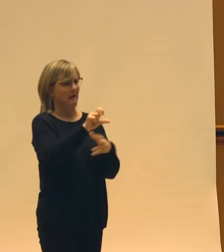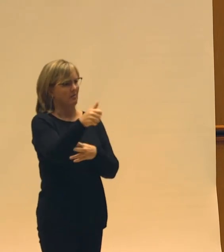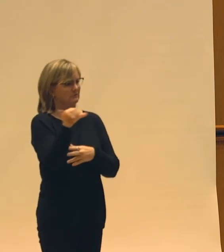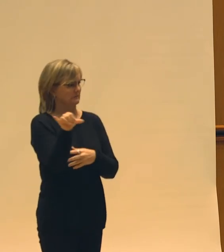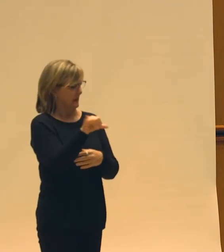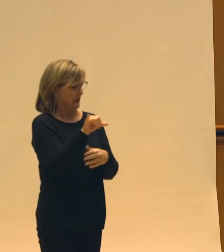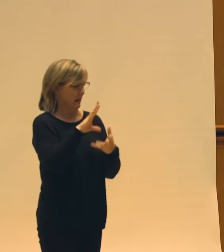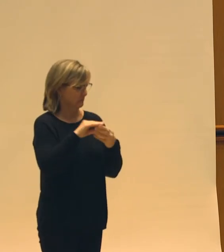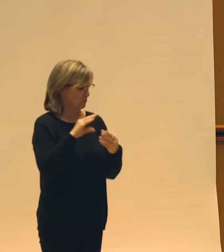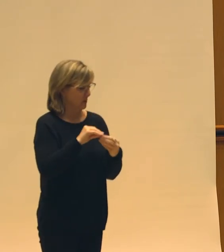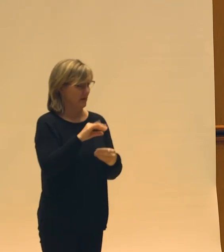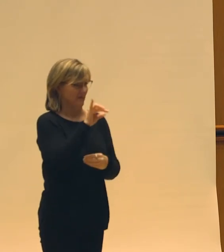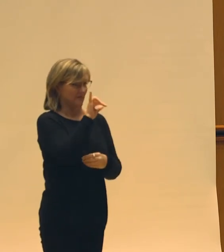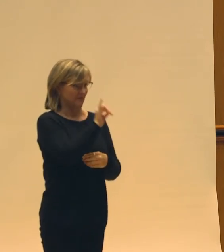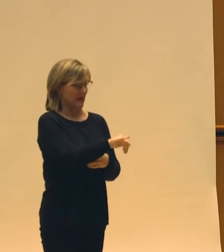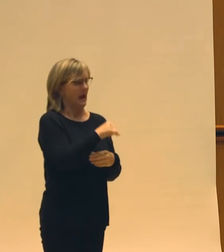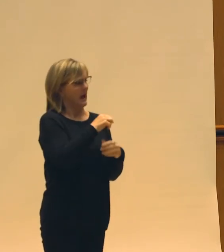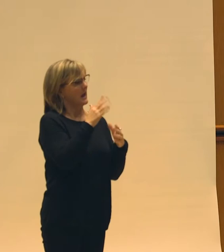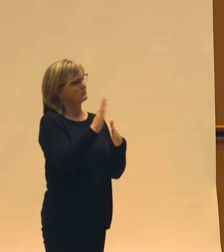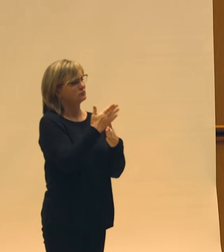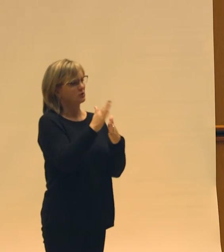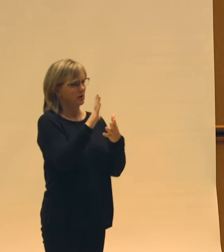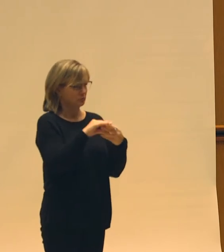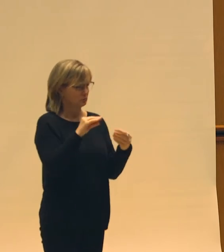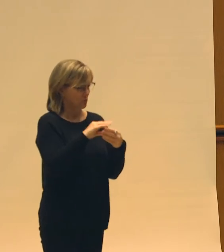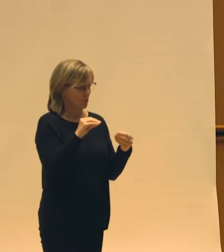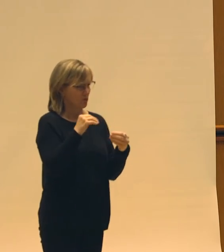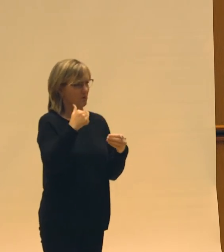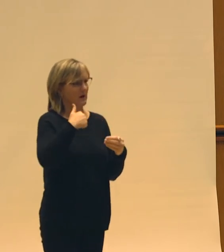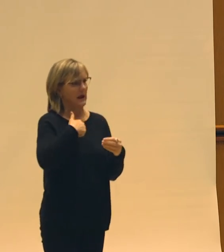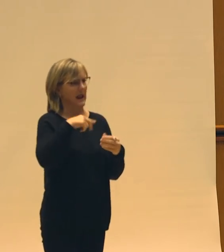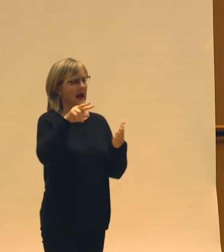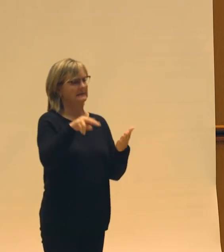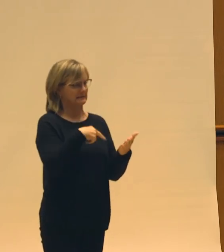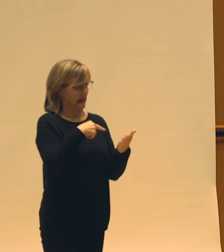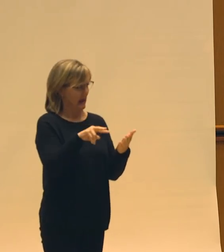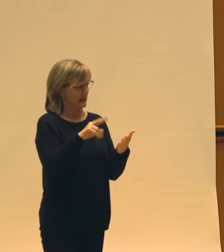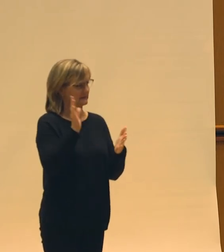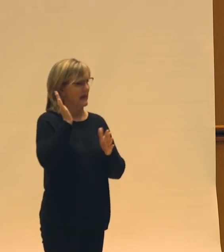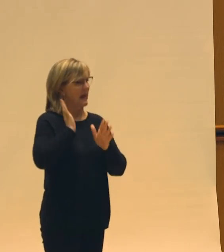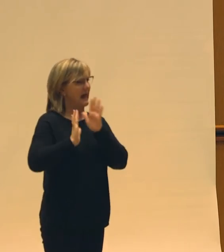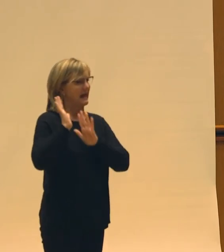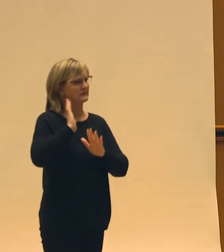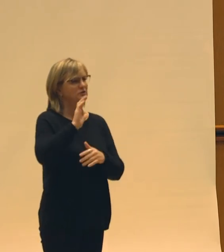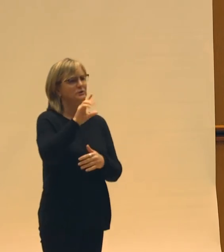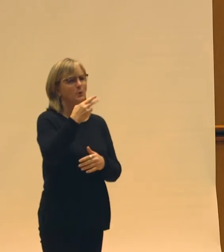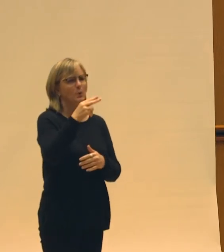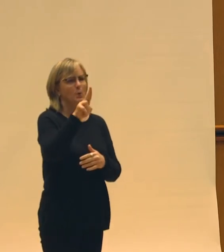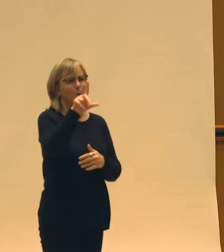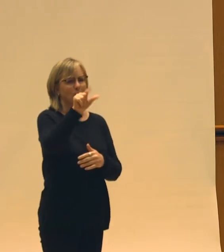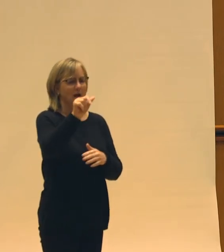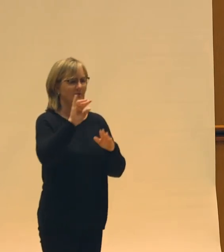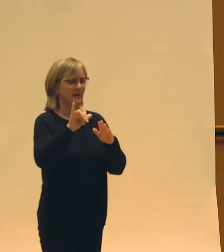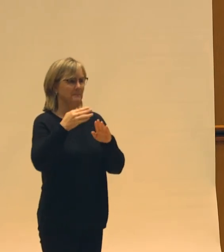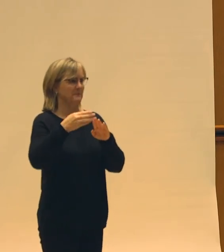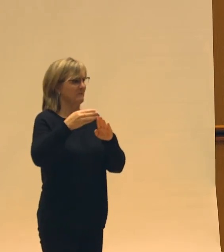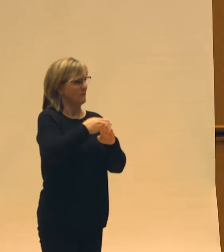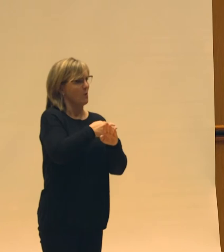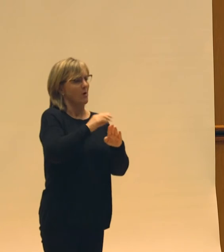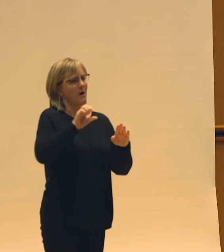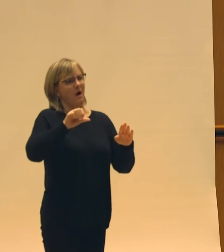in that, I share this story. And I dance ancient hulas that predate colonial contact.